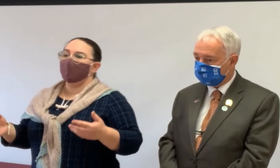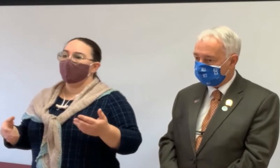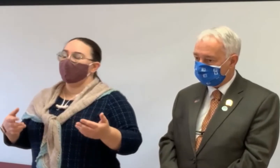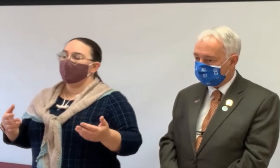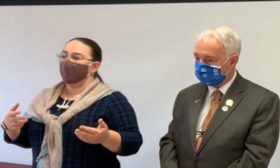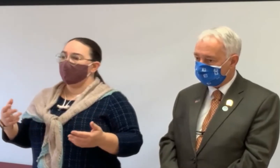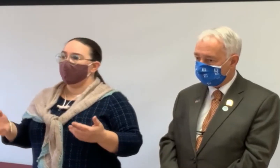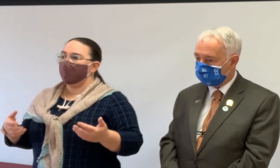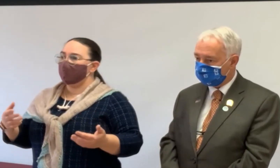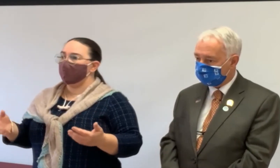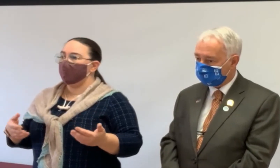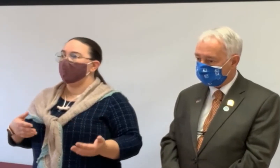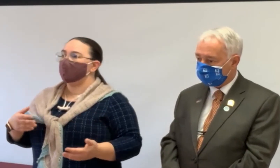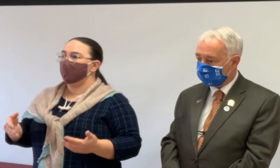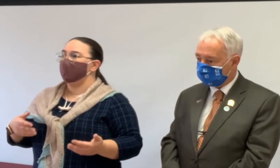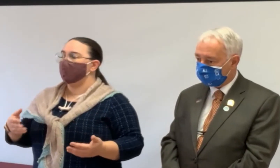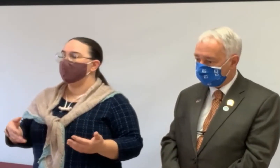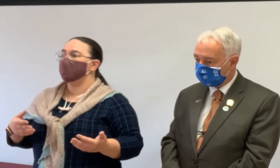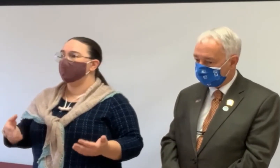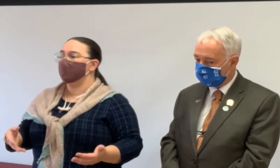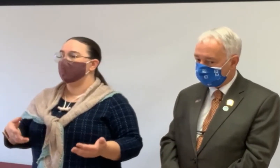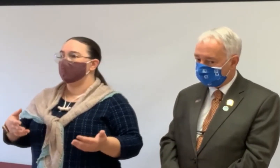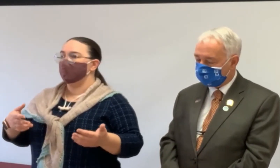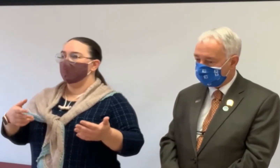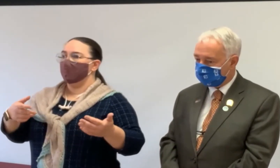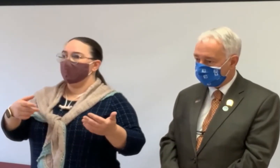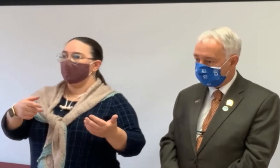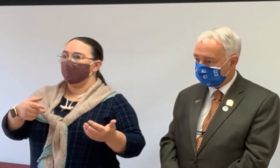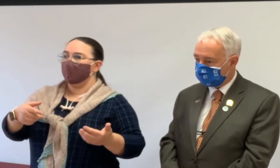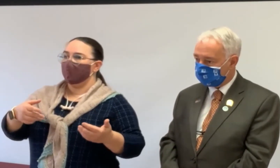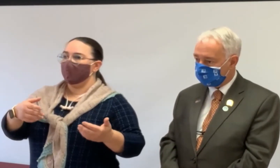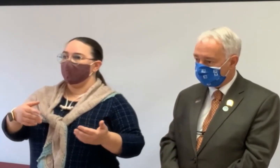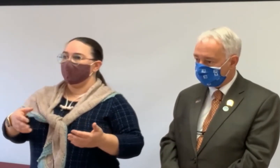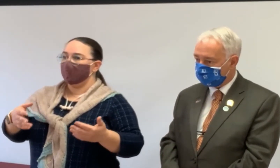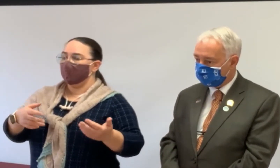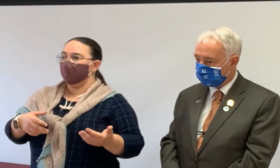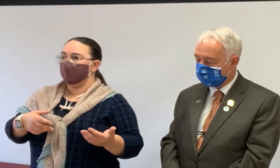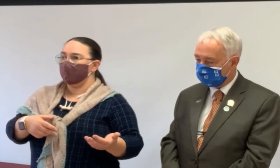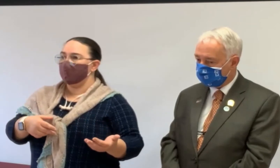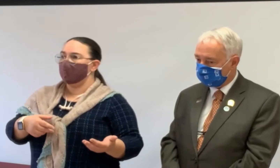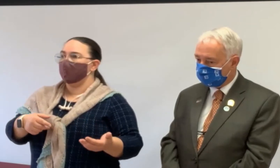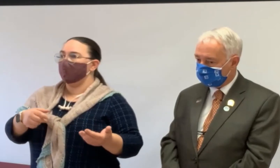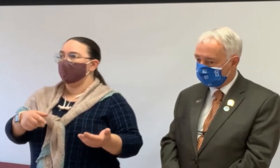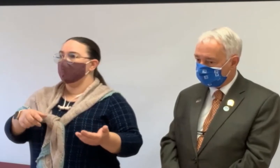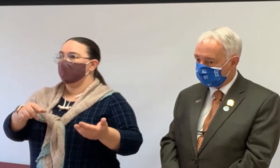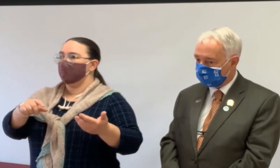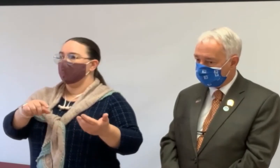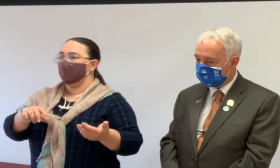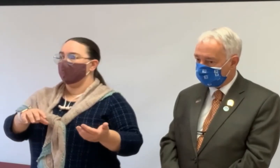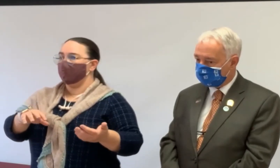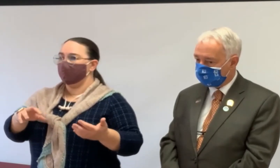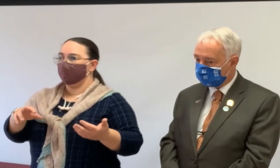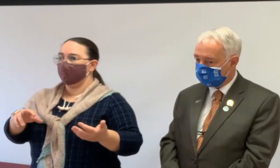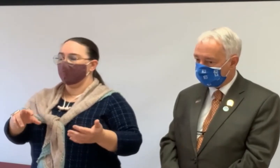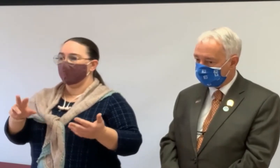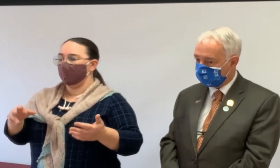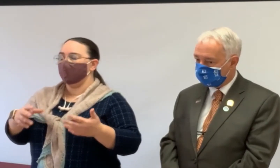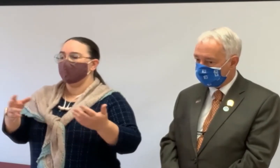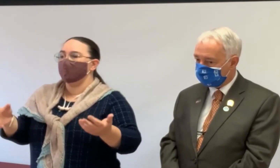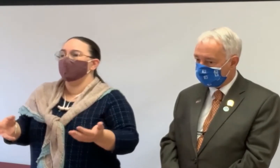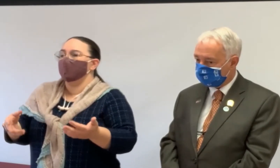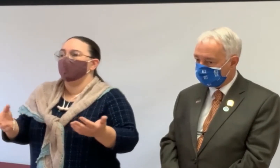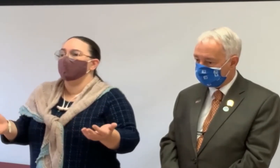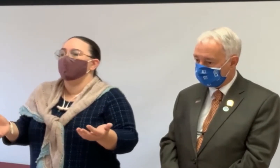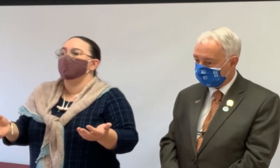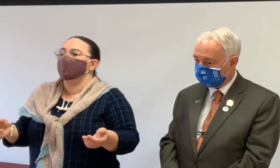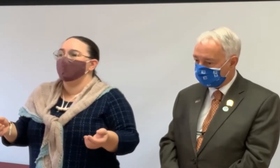so more and more, you know, one of the, some of the practical applications of these, uh, this, of these technology, um, that, you